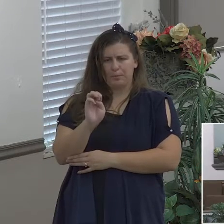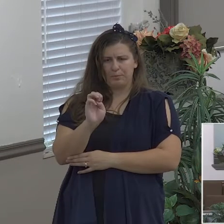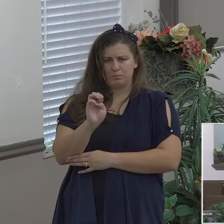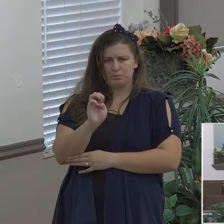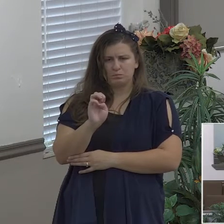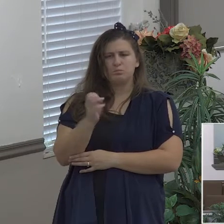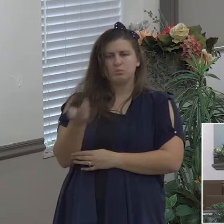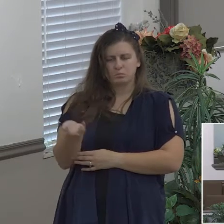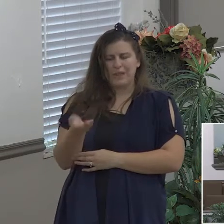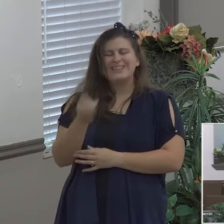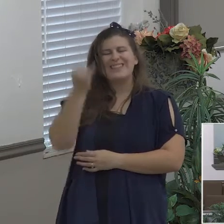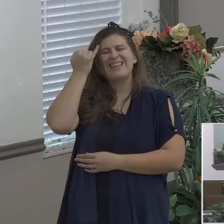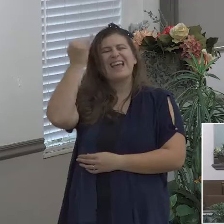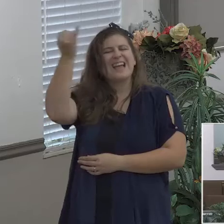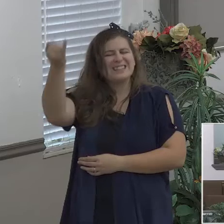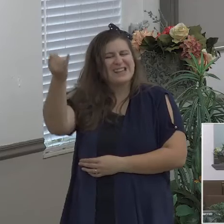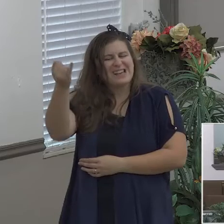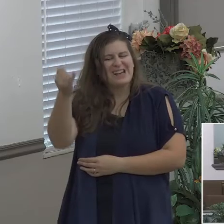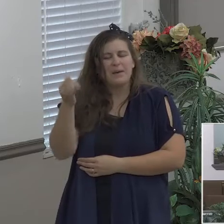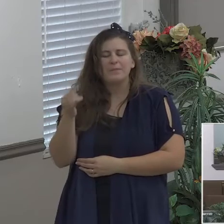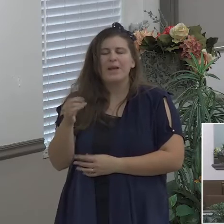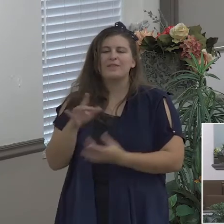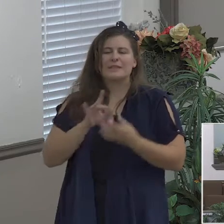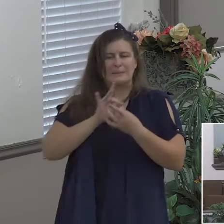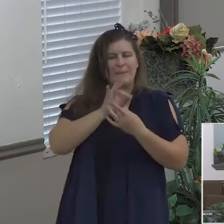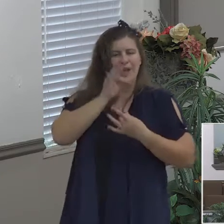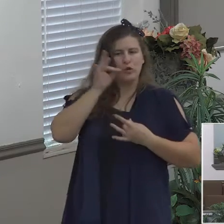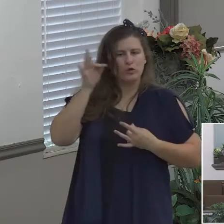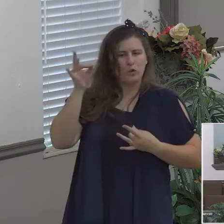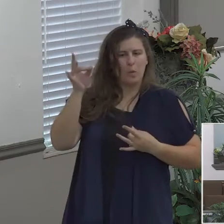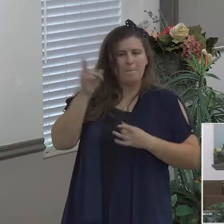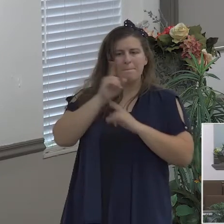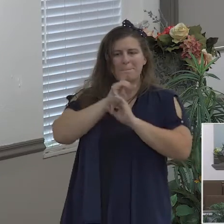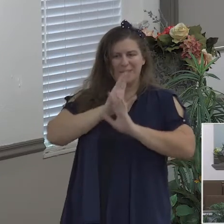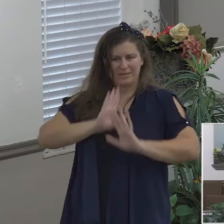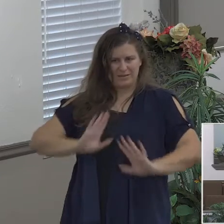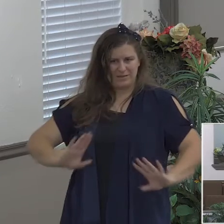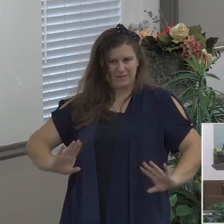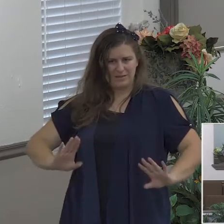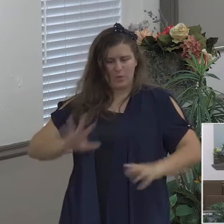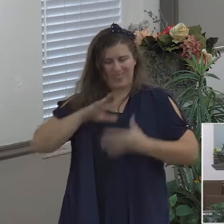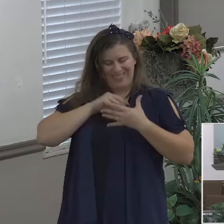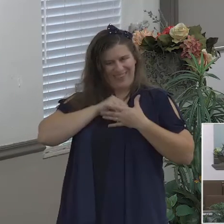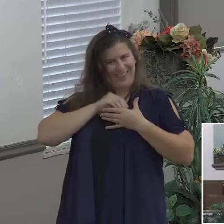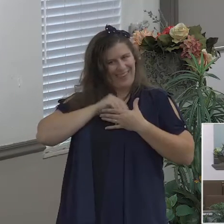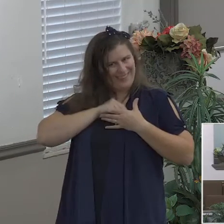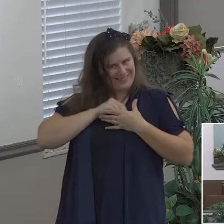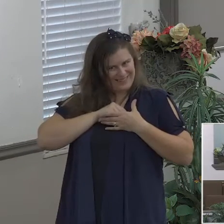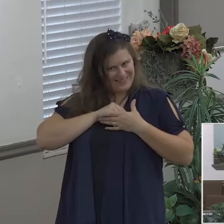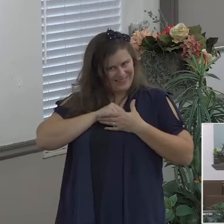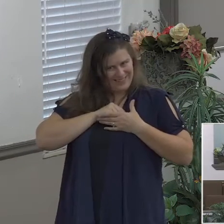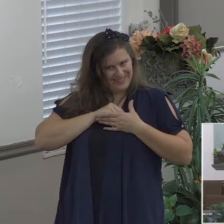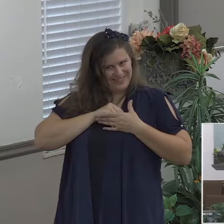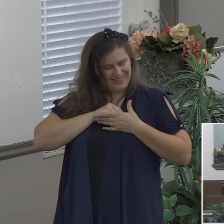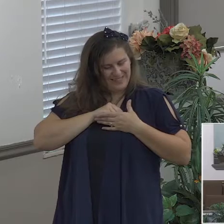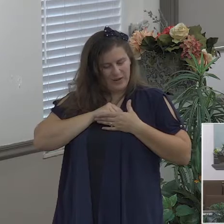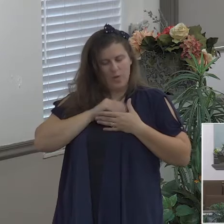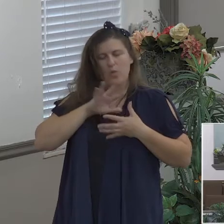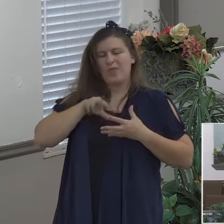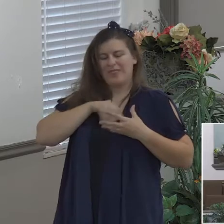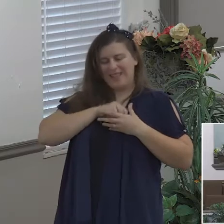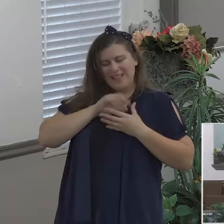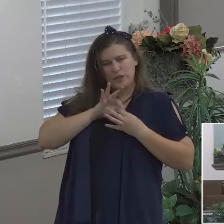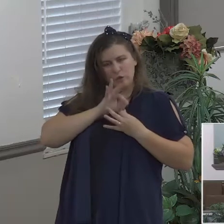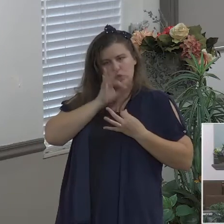peace now in the soul that is filled with peace there is no